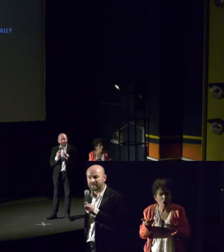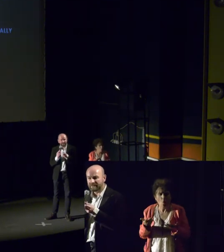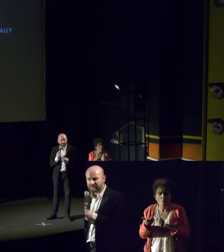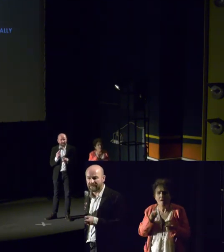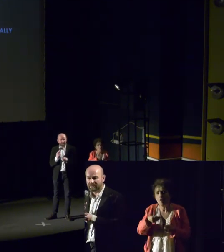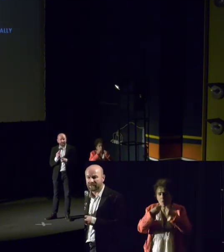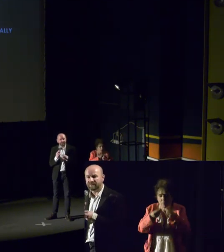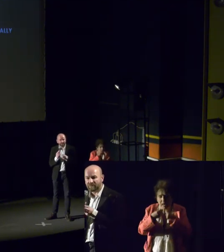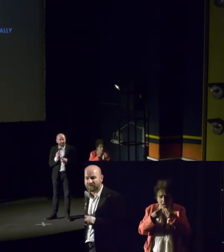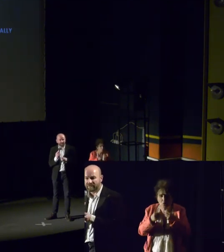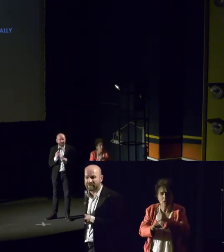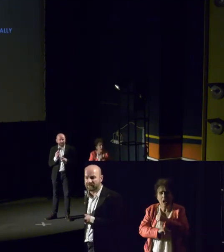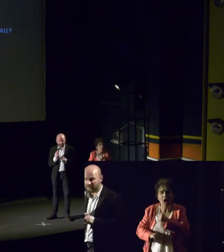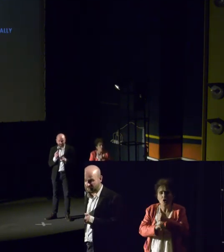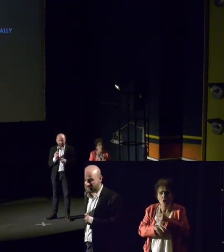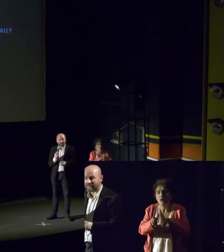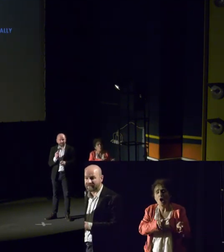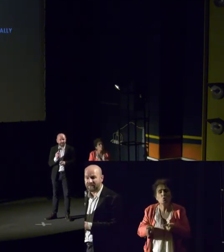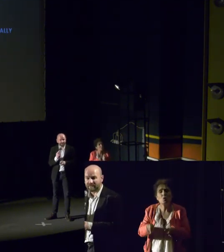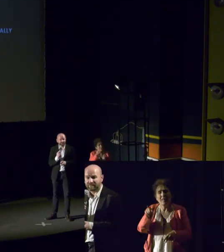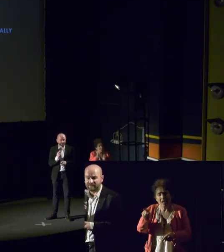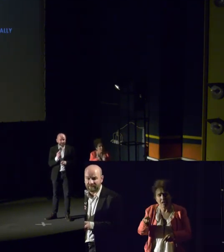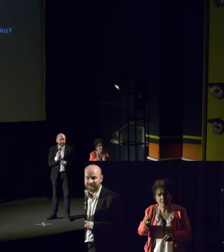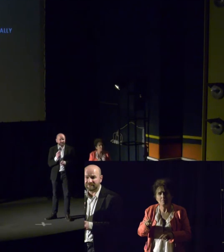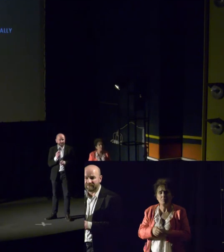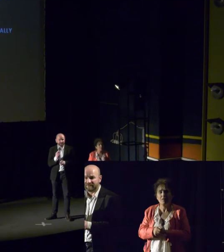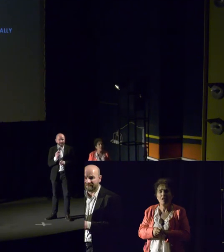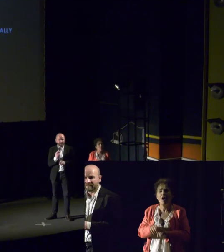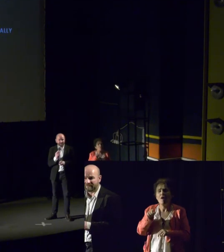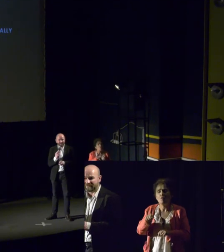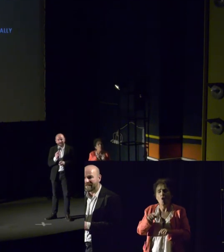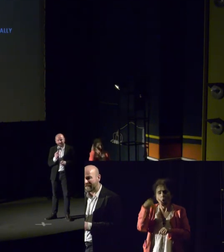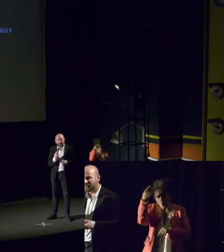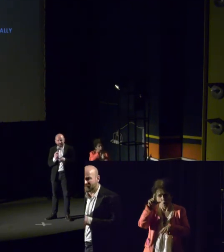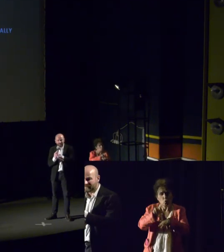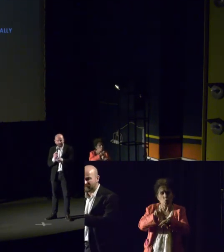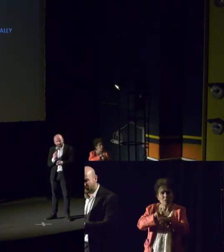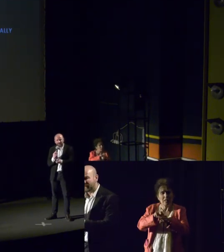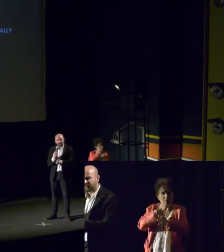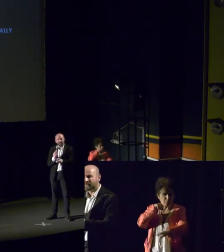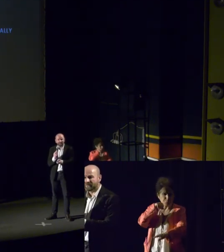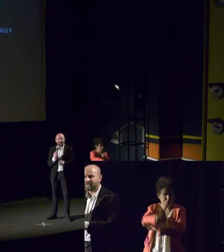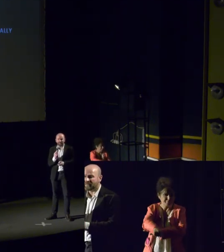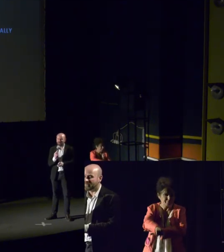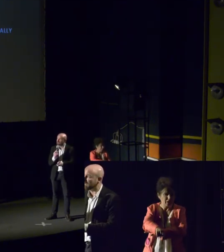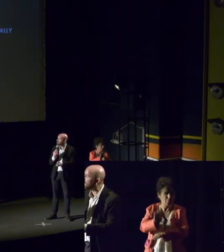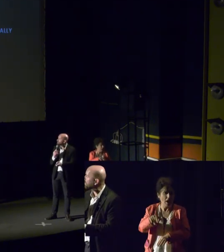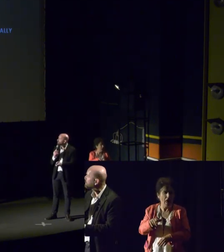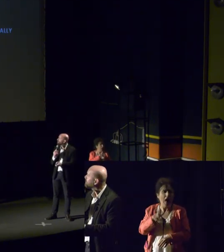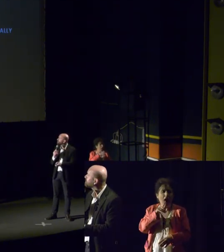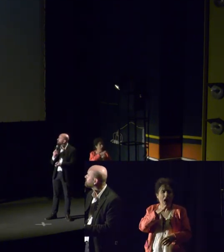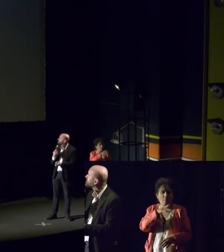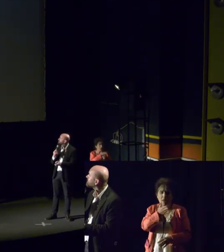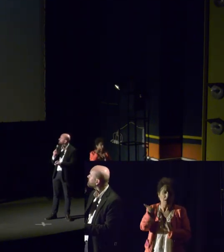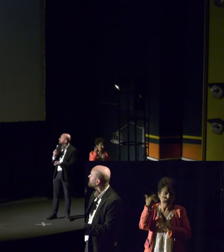the dictatorships and authoritarian regimes of Latin America of the 1970s and 80s. And so, it's lessons from there that we need to